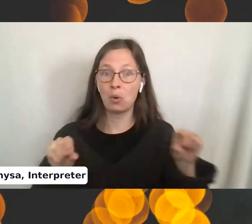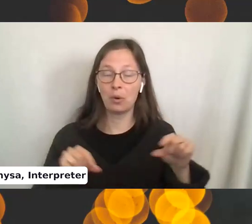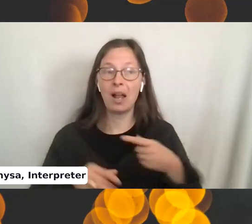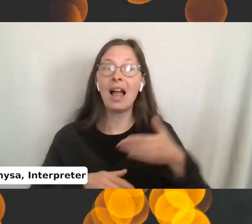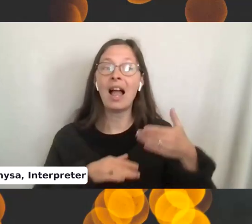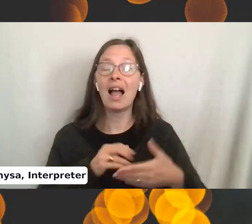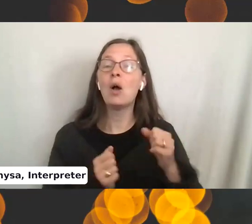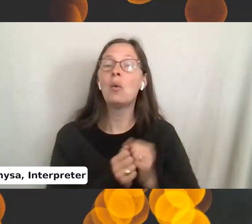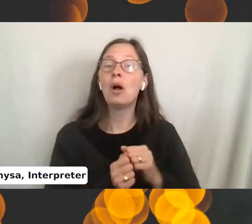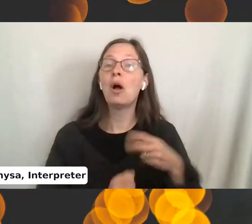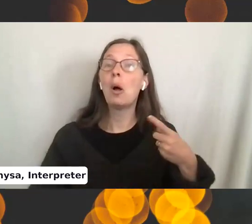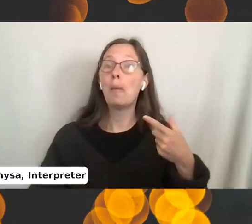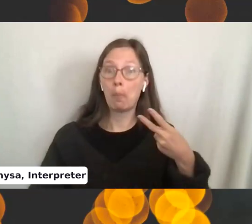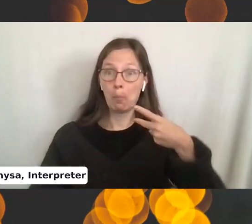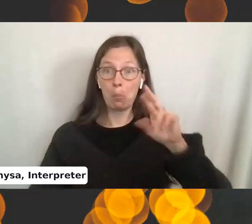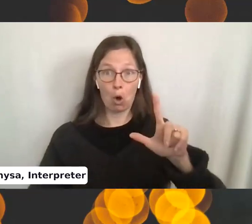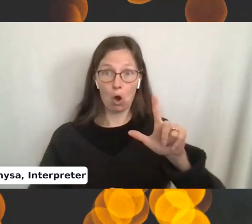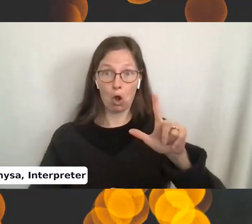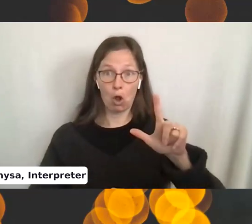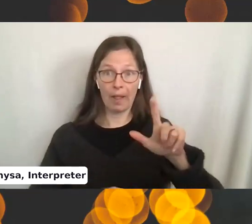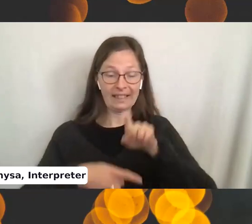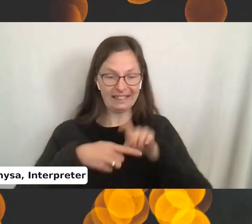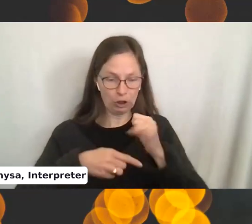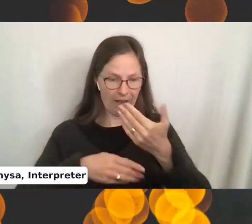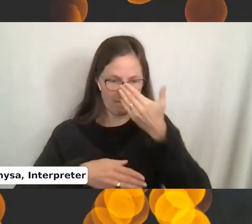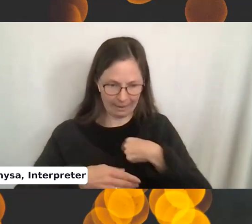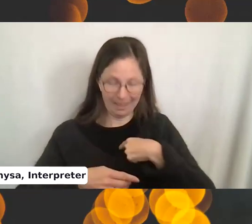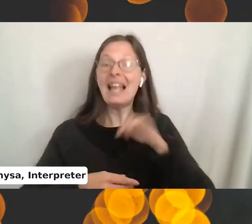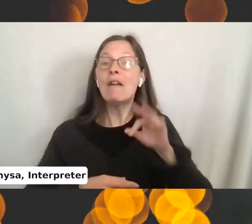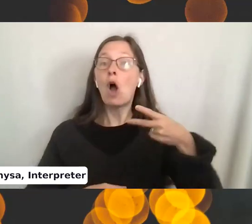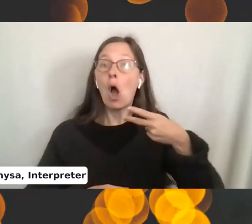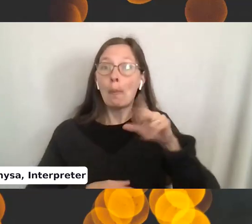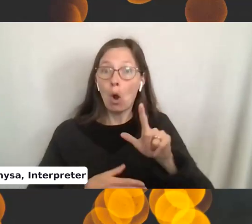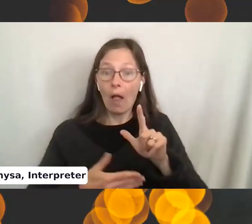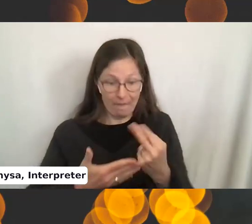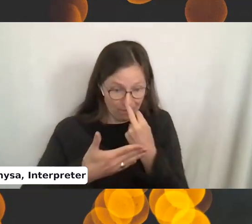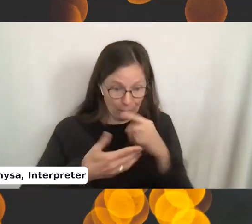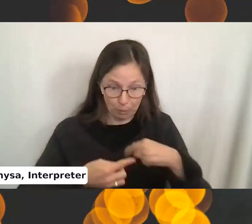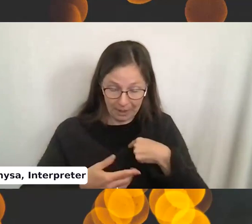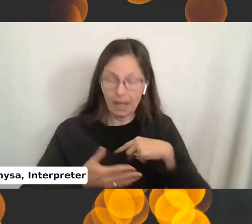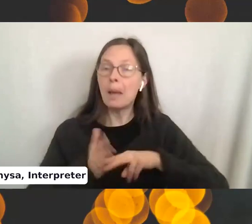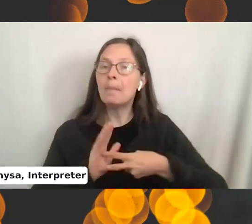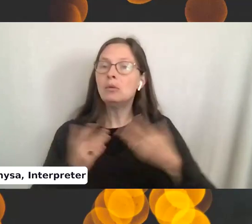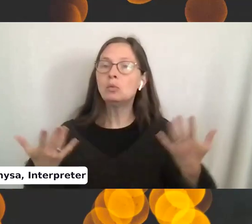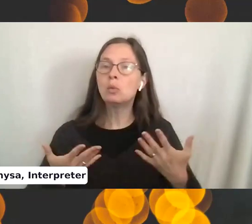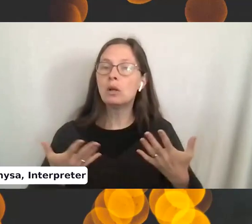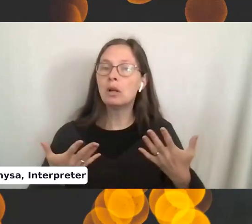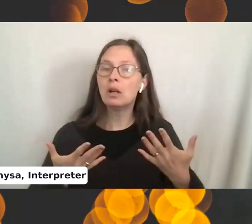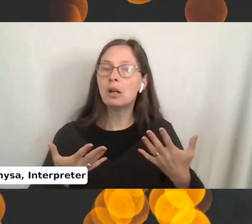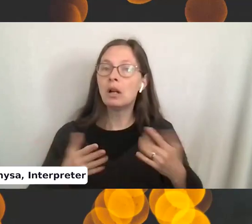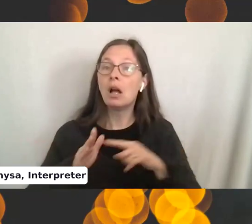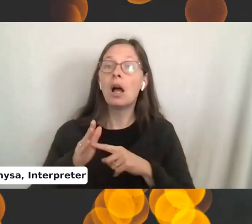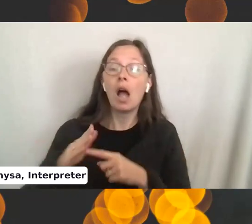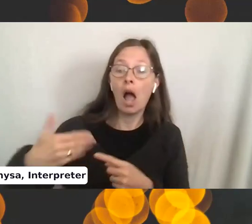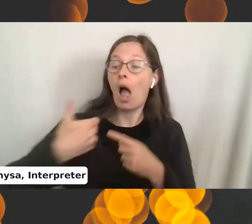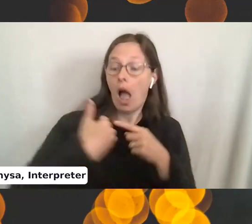purl stitch facing me, which means if it's a purl facing me, it means it's what? But a knit stitch